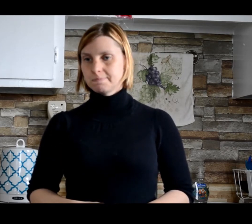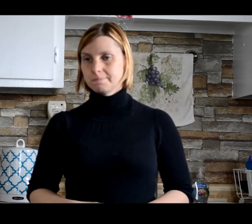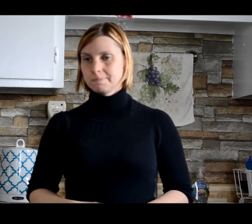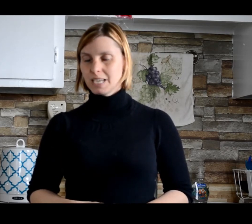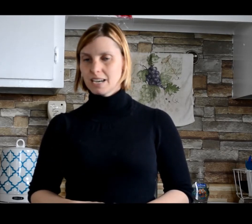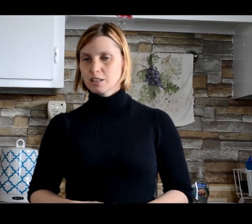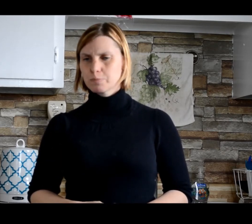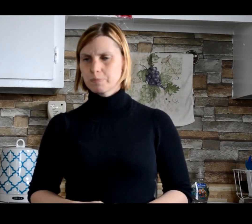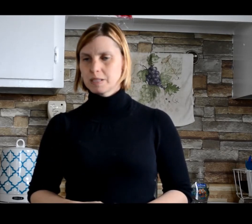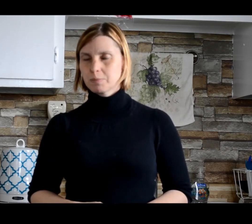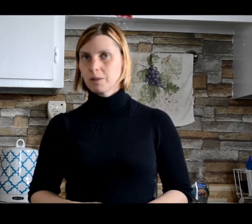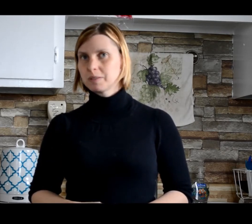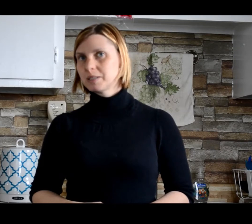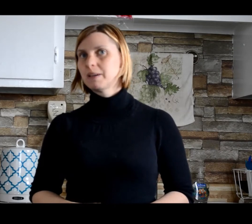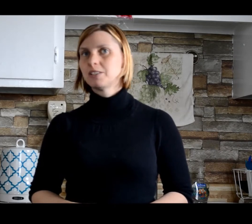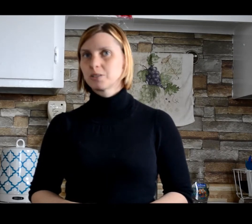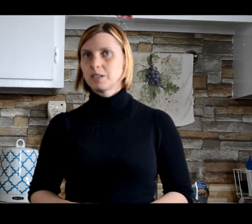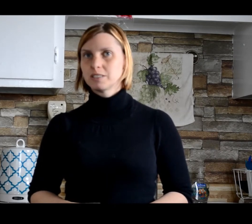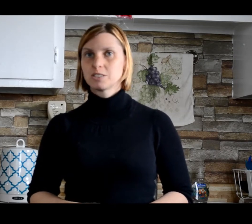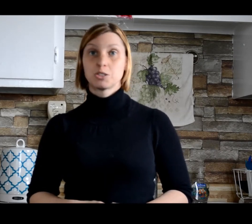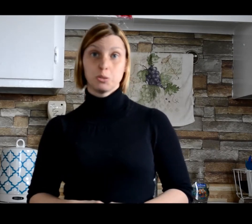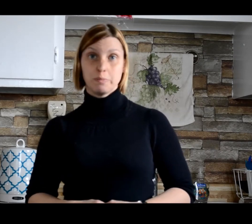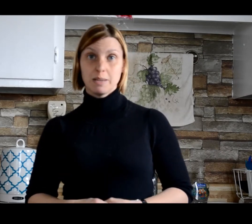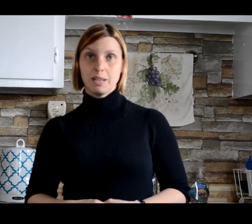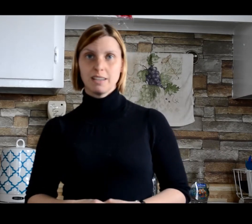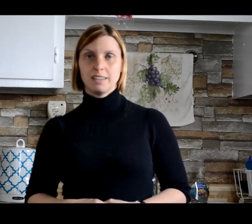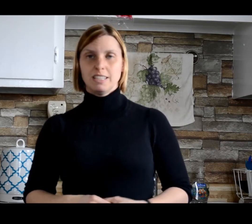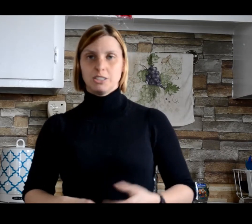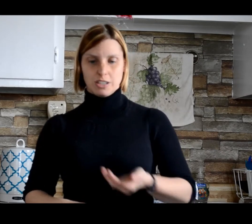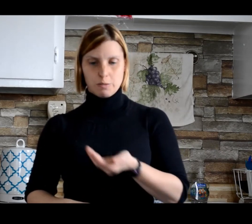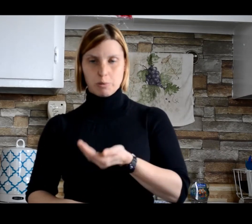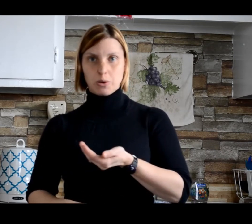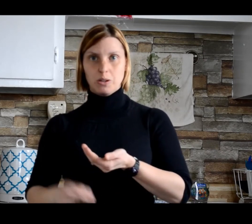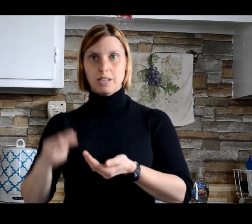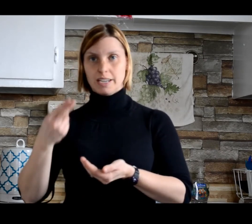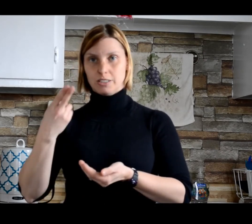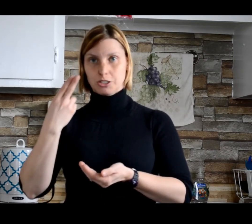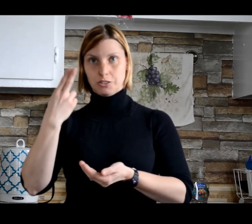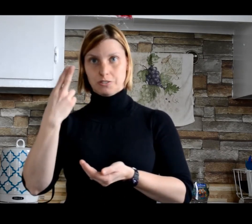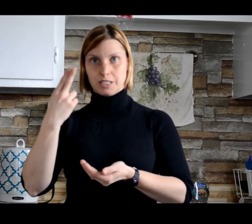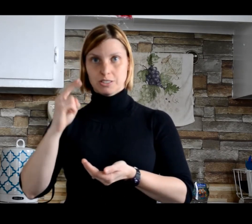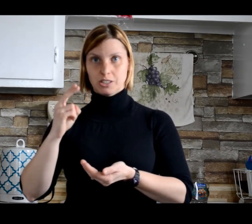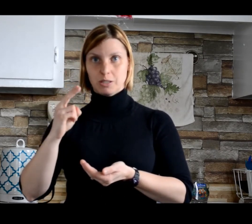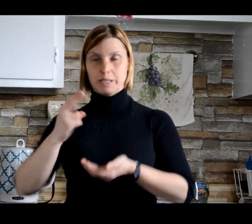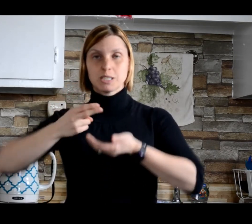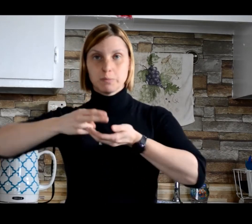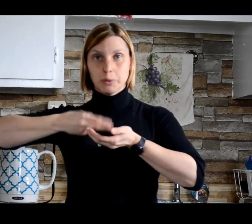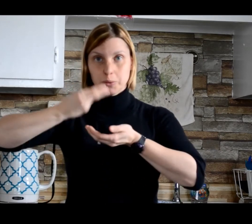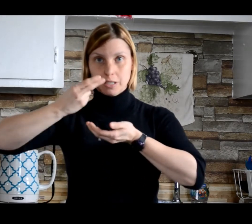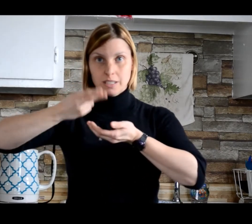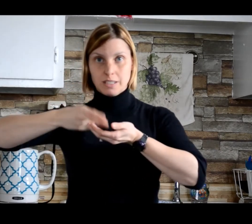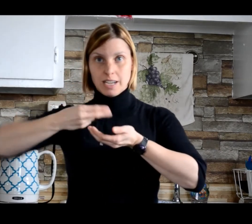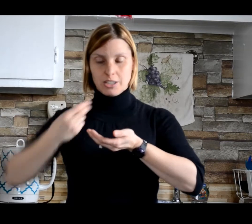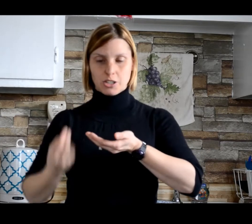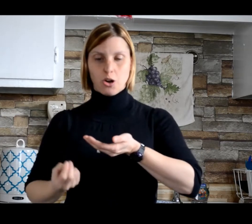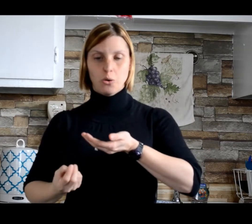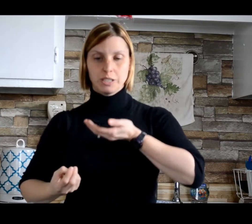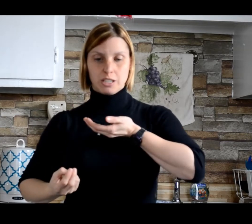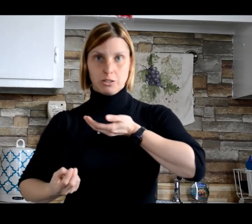Yes, that's probably the major ones. Soup maybe. You have a bowl and your two fingers are going to be a spoon and you're going to hold it close